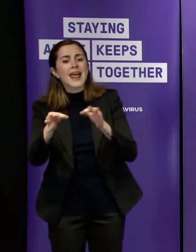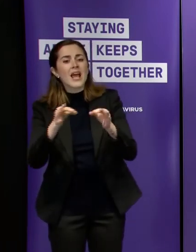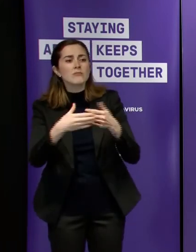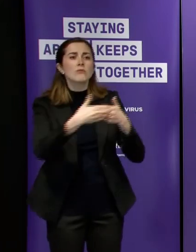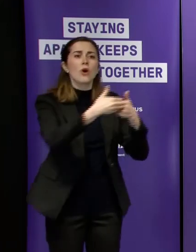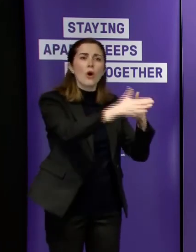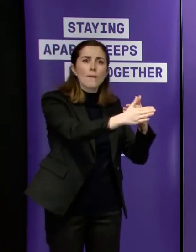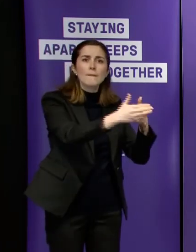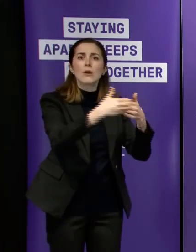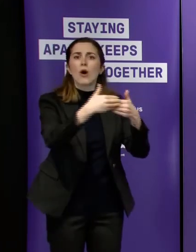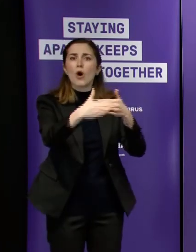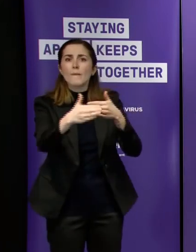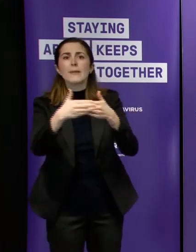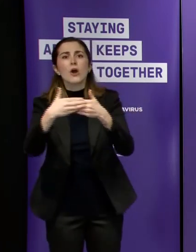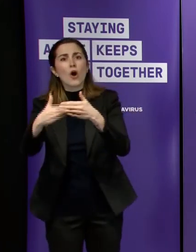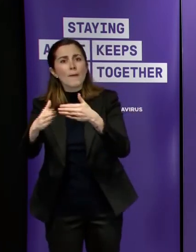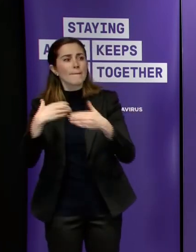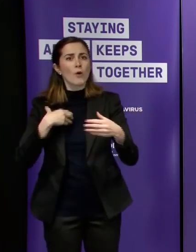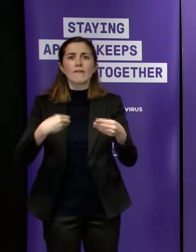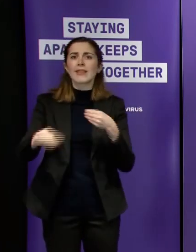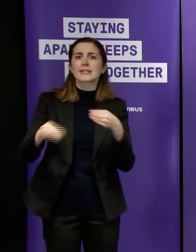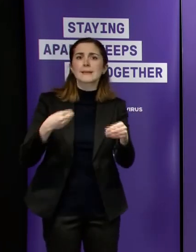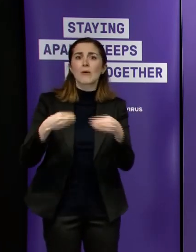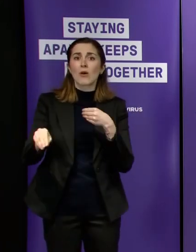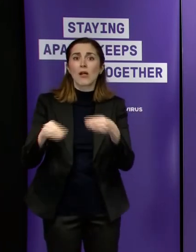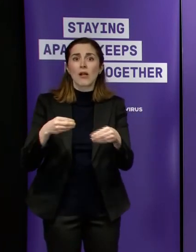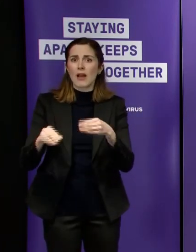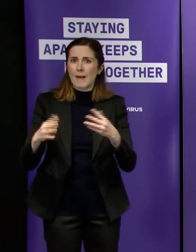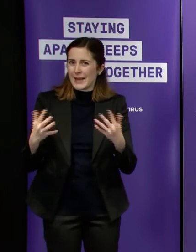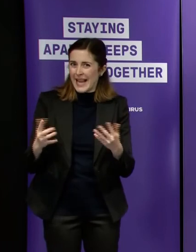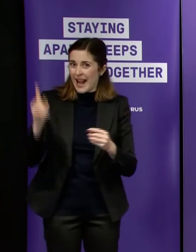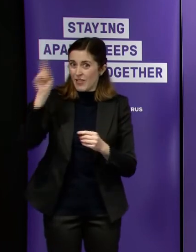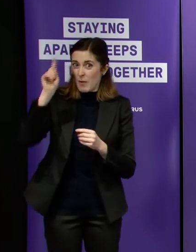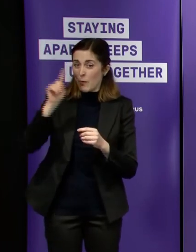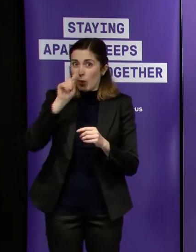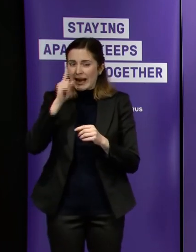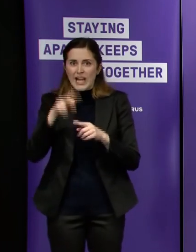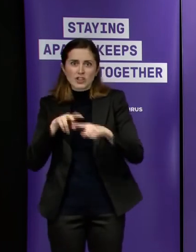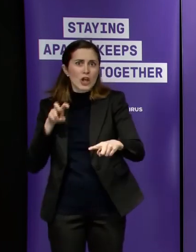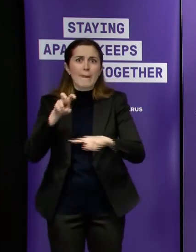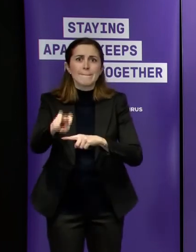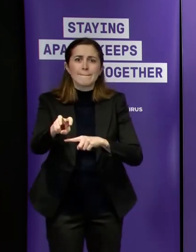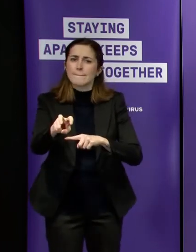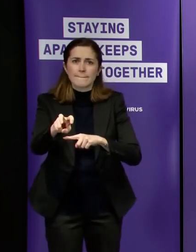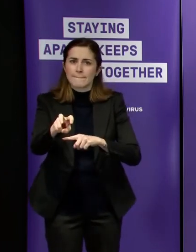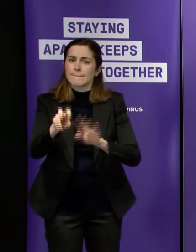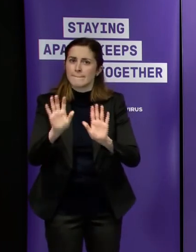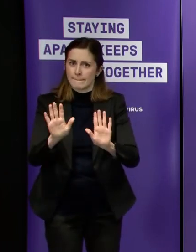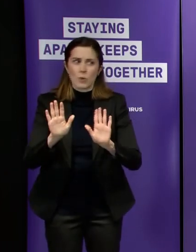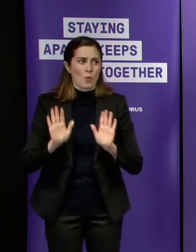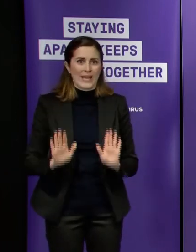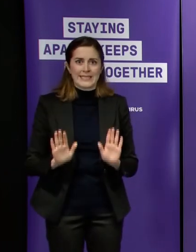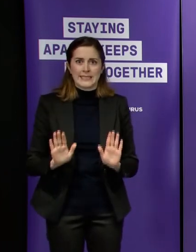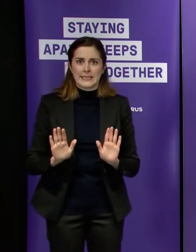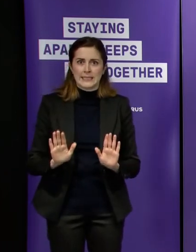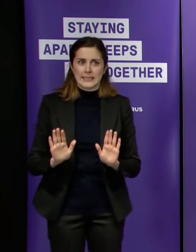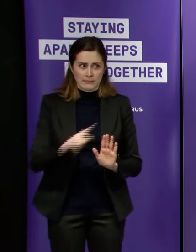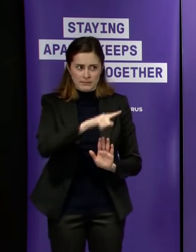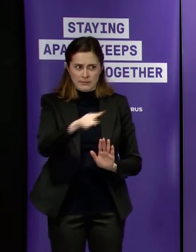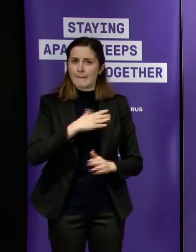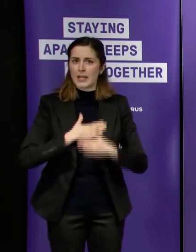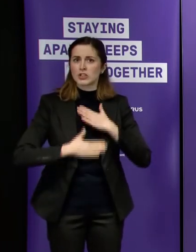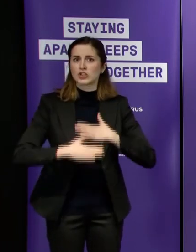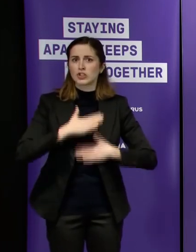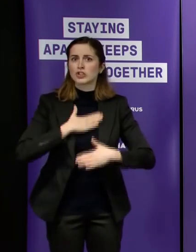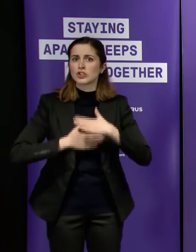but as i've said a few times this is not a sprint in any sense this is a this is an ultra marathon and we all just need to to get